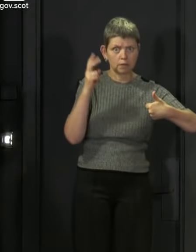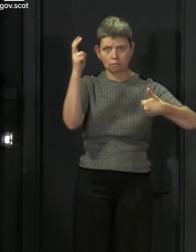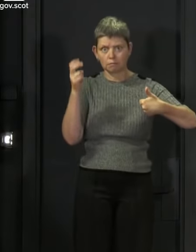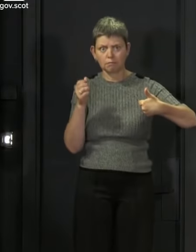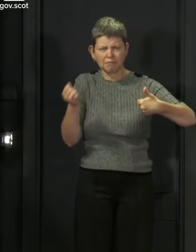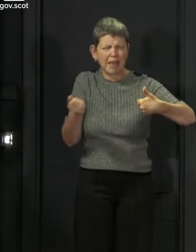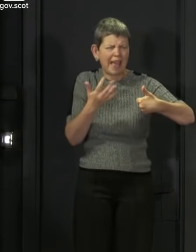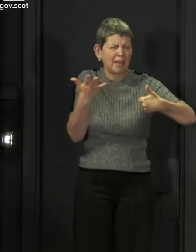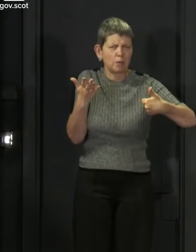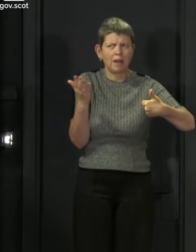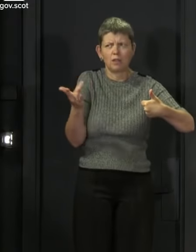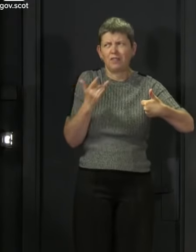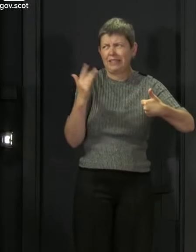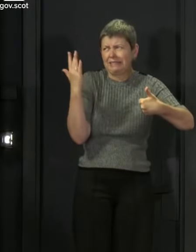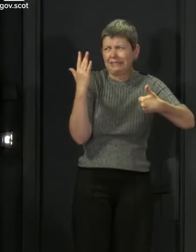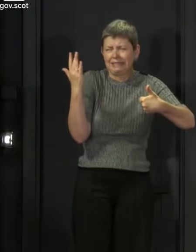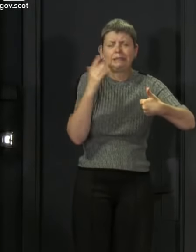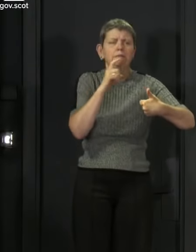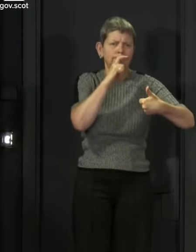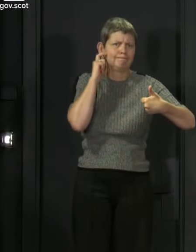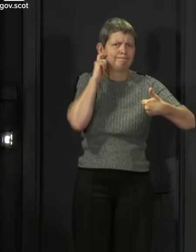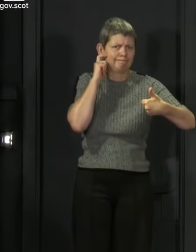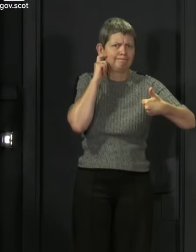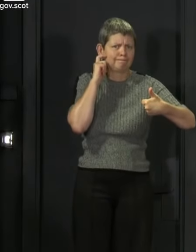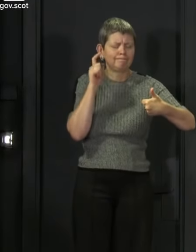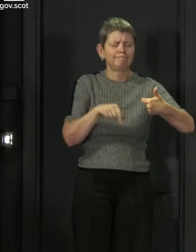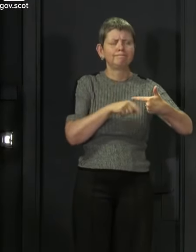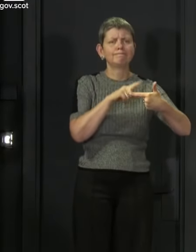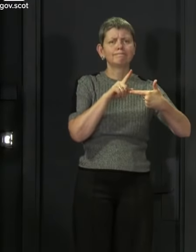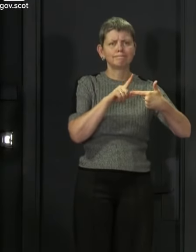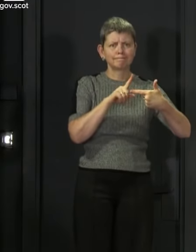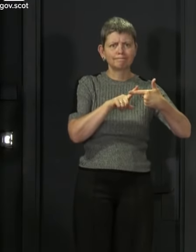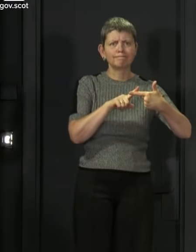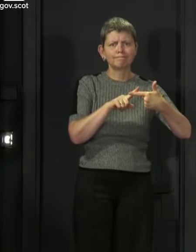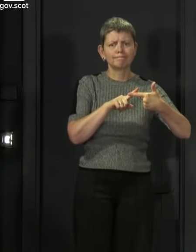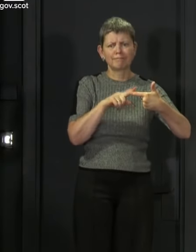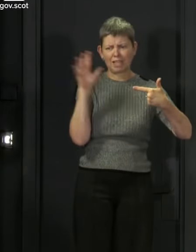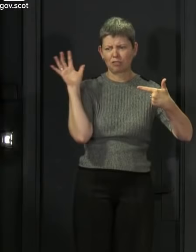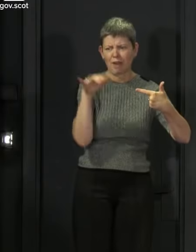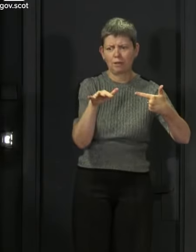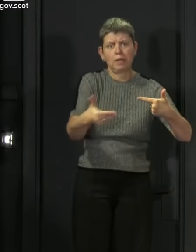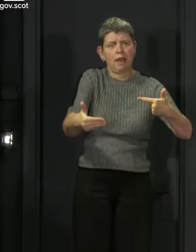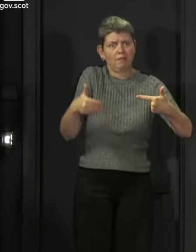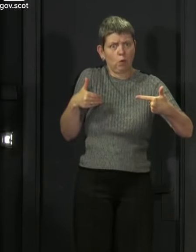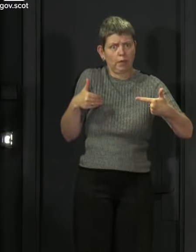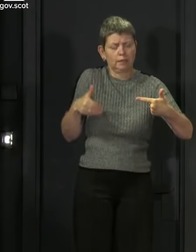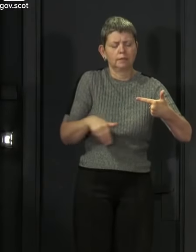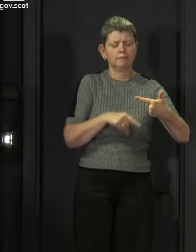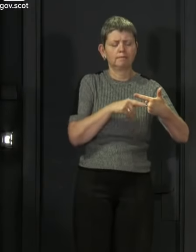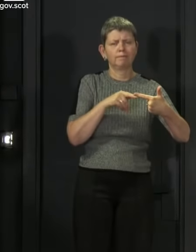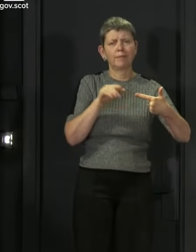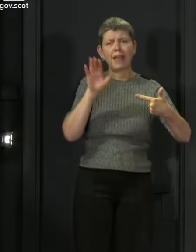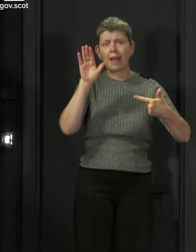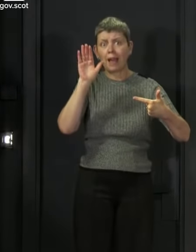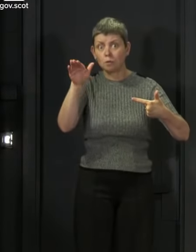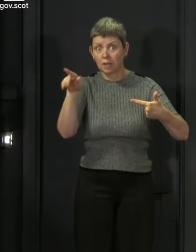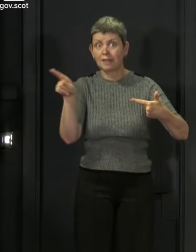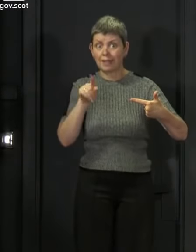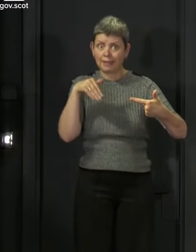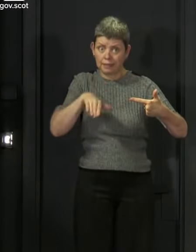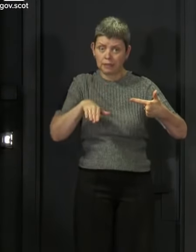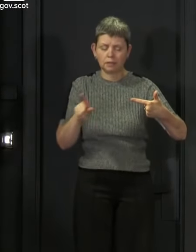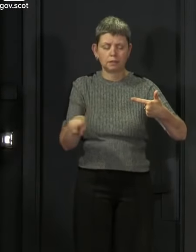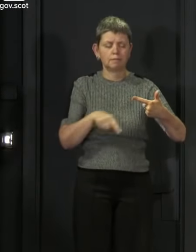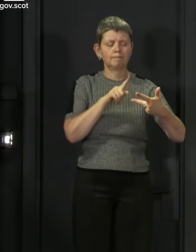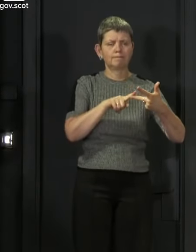in any enclosed space where you can't physically distance wear a face covering avoid crowded places not just indoors but outdoors as well.